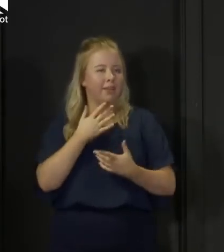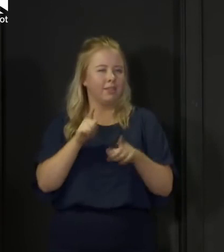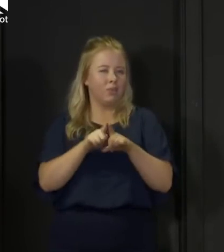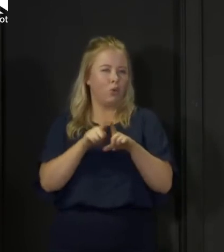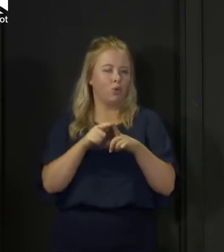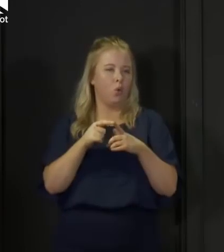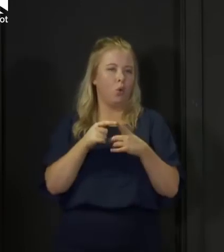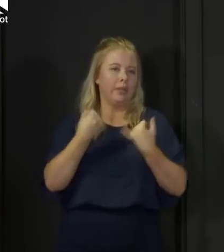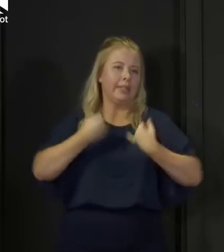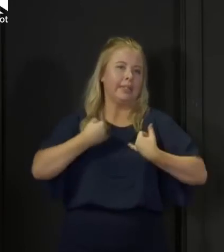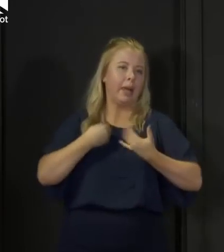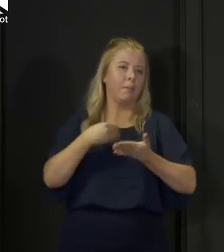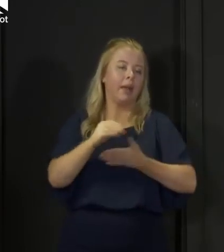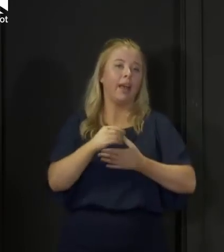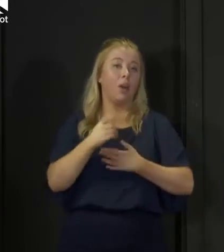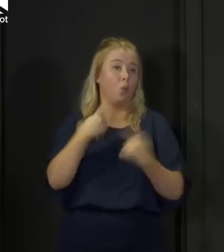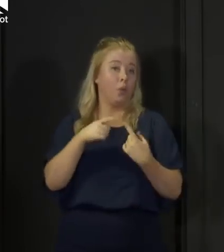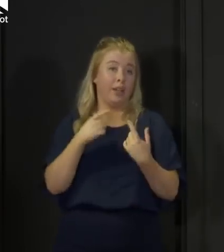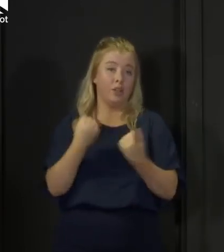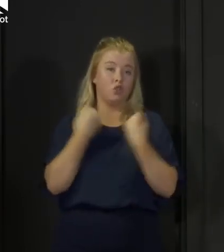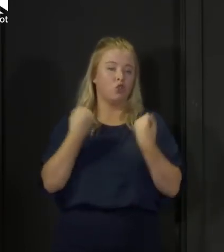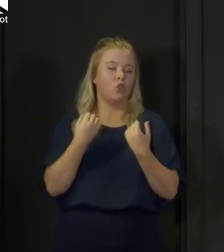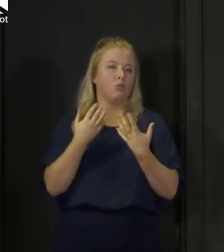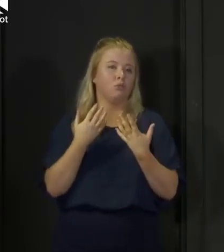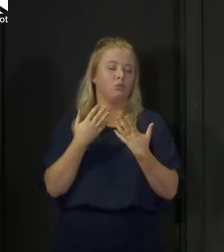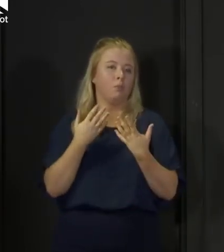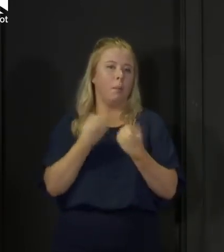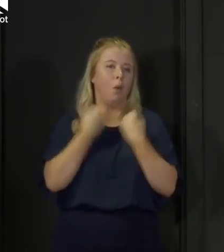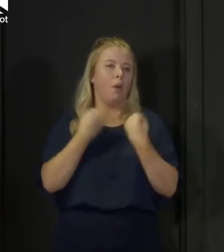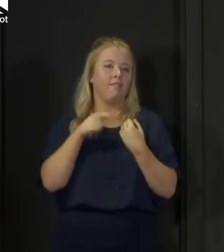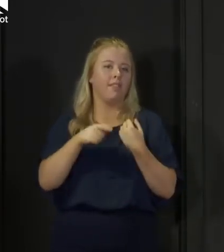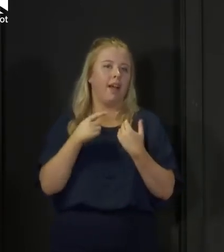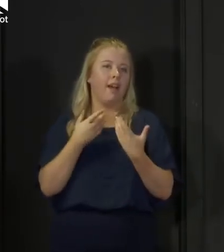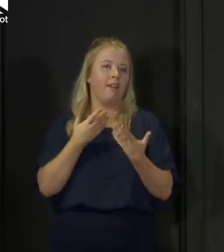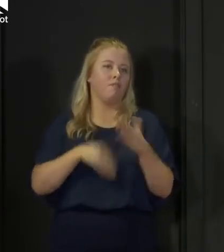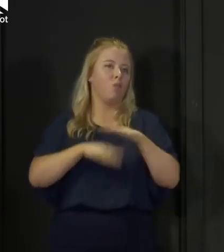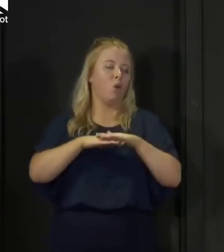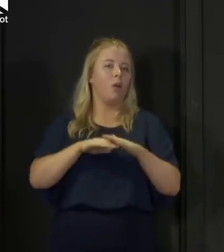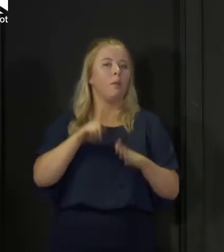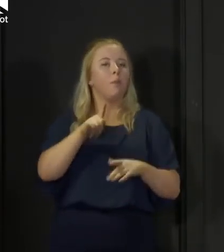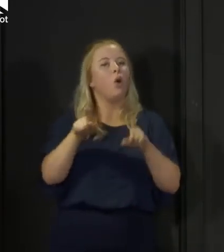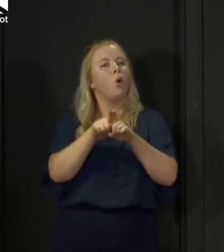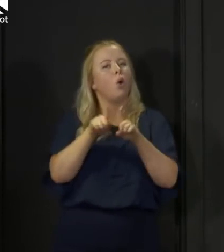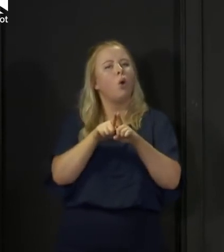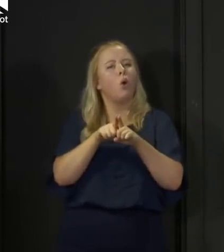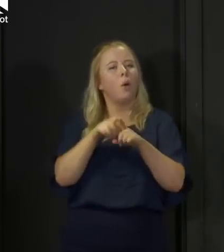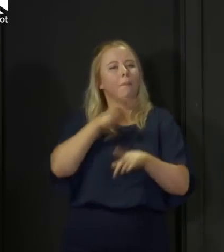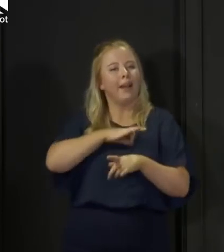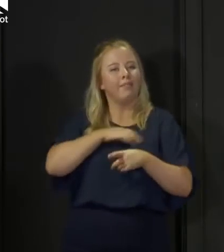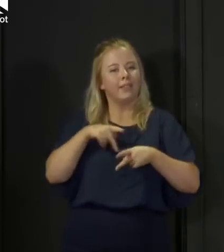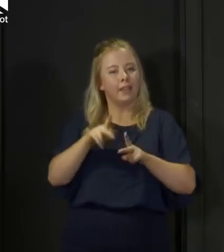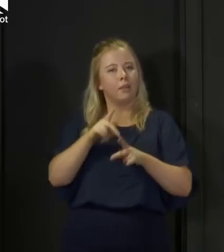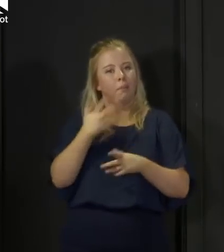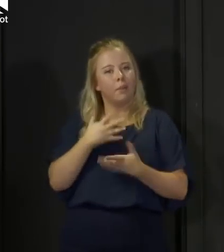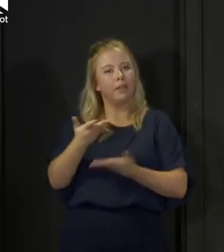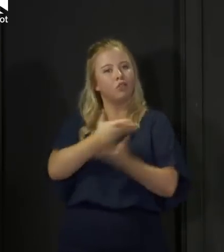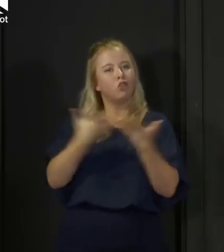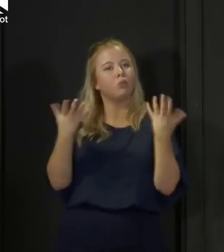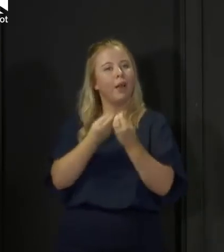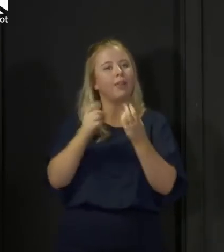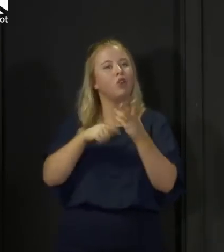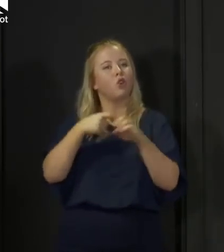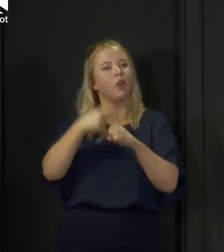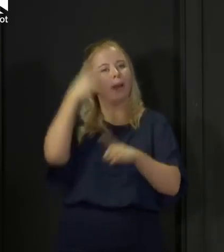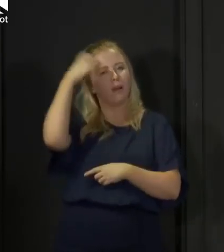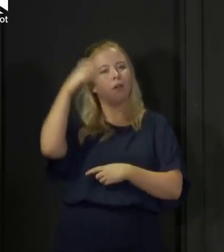not entirely in control of that. And this applies to self-employed people and the benefit system as well. These are issues we are in discussion with the